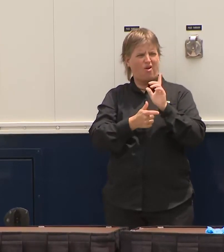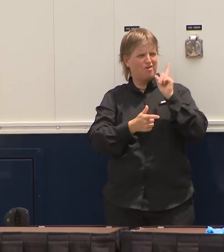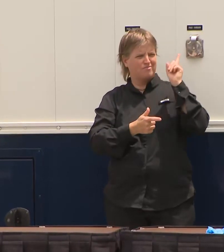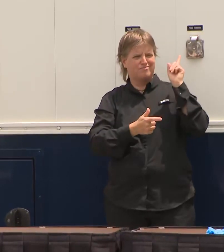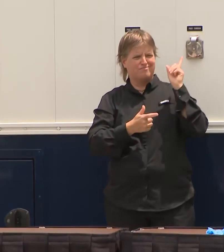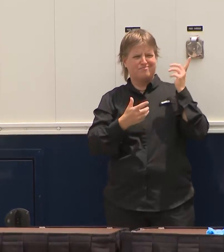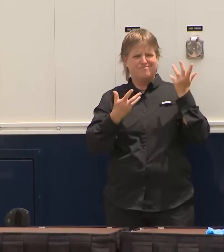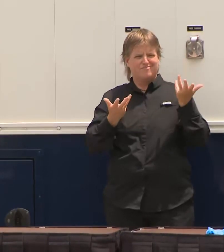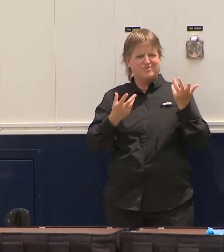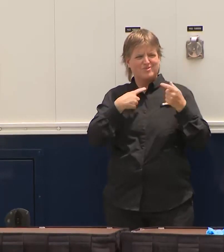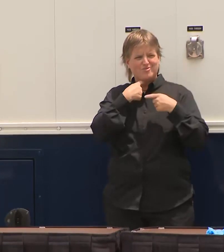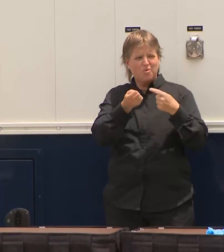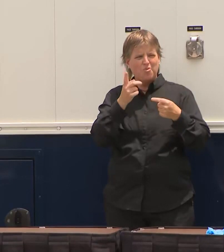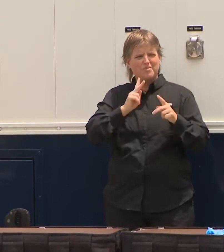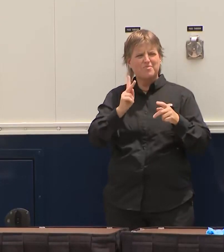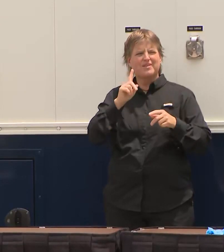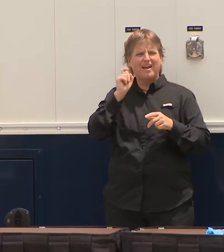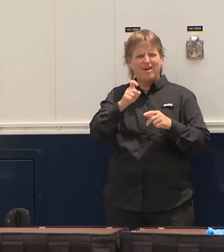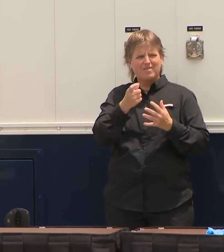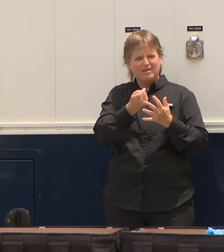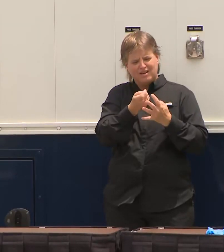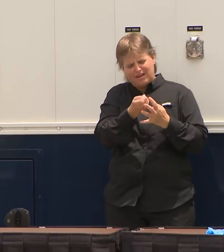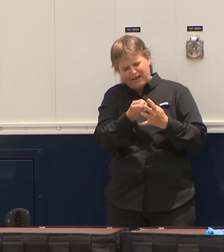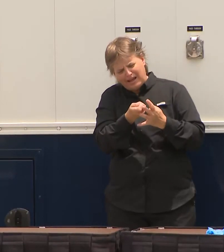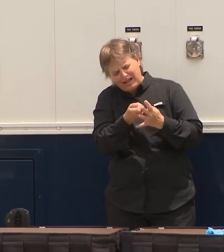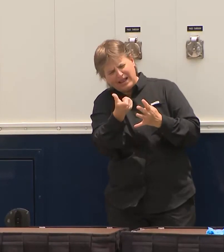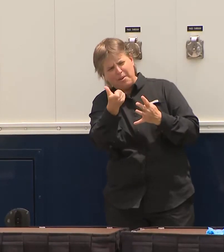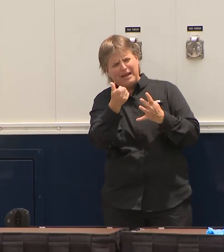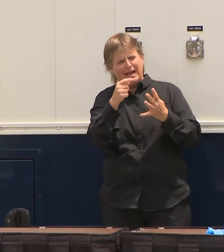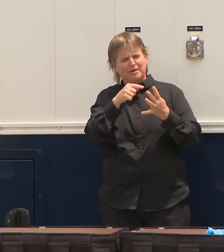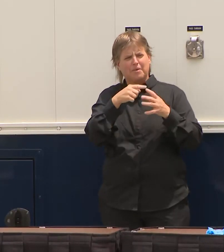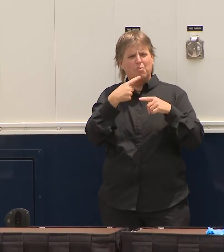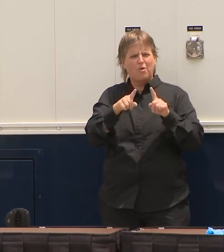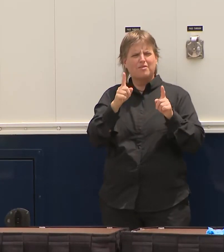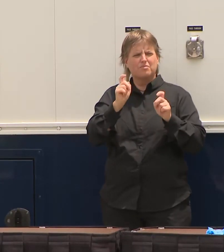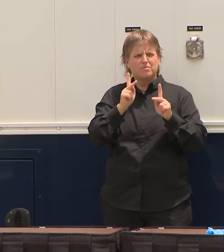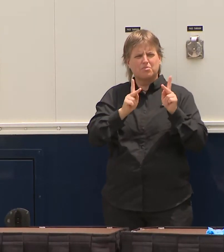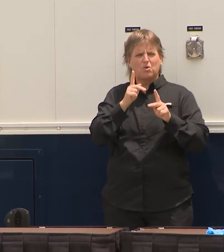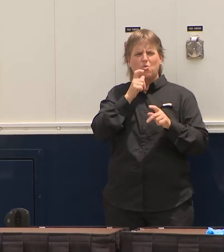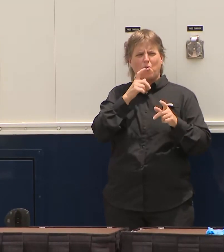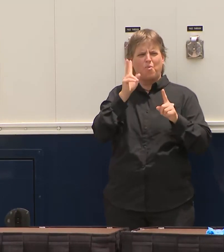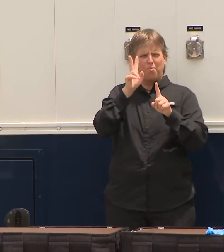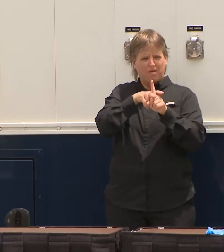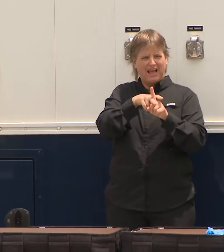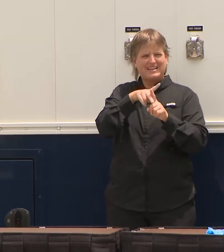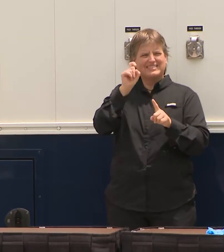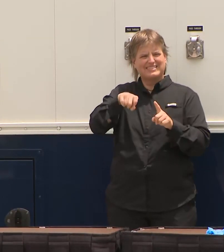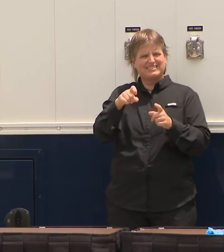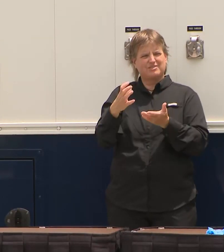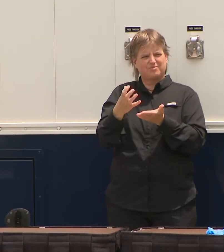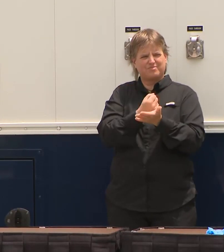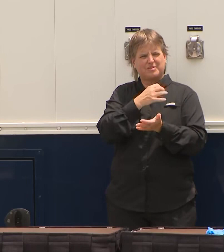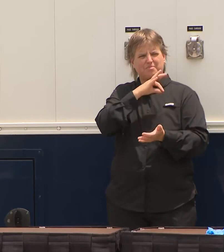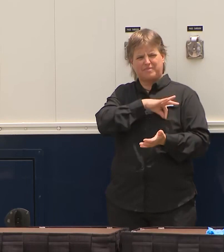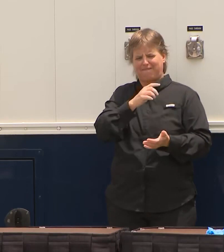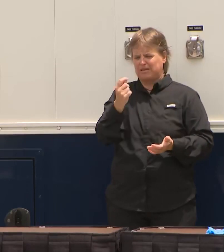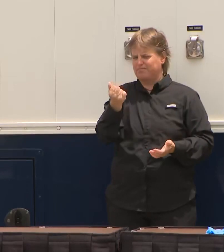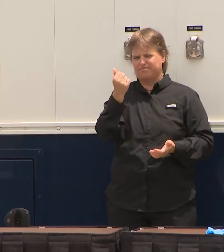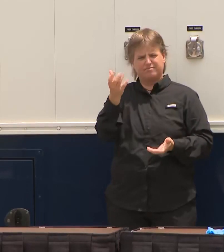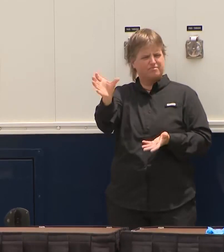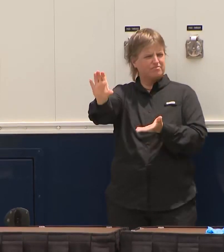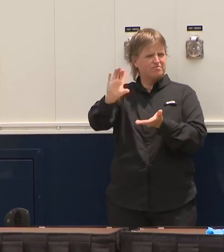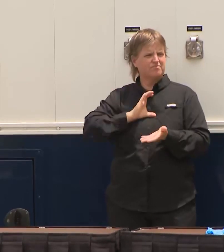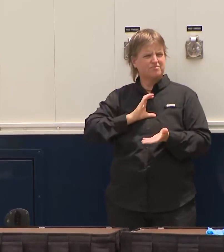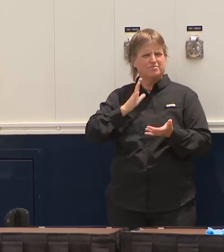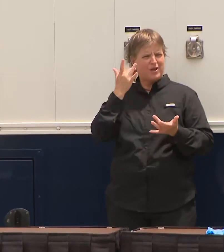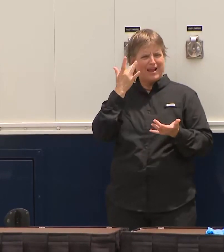want the people that are applying to get their benefits as soon as possible because these federal benefits are they're not going to be here tomorrow I mean that's just